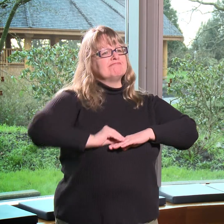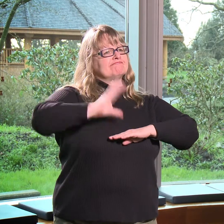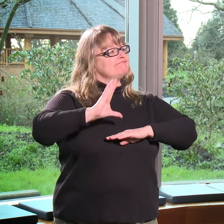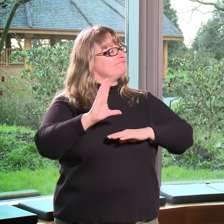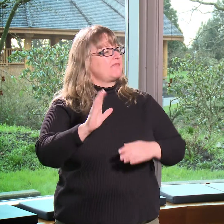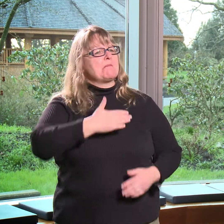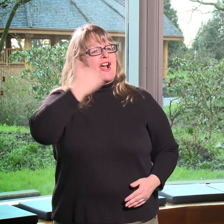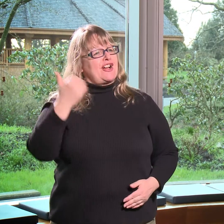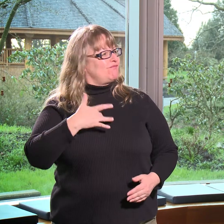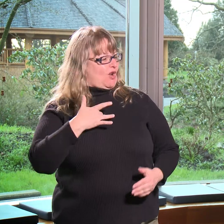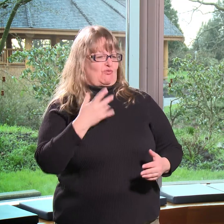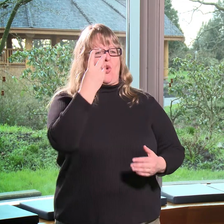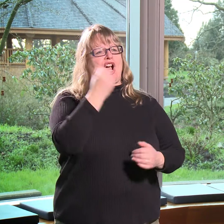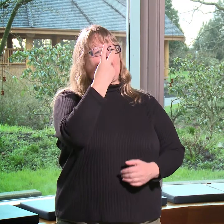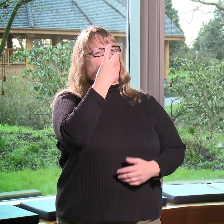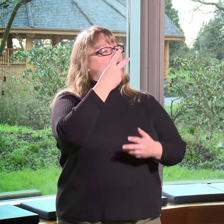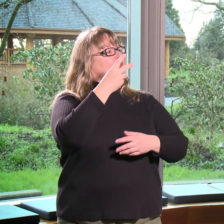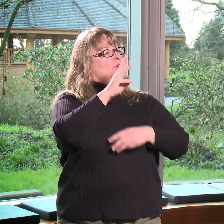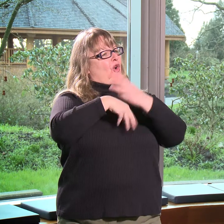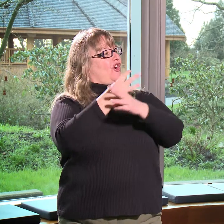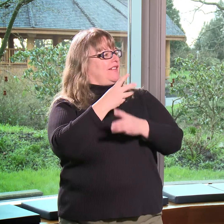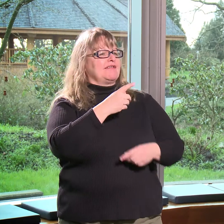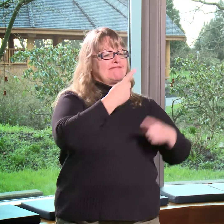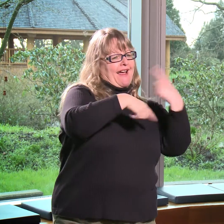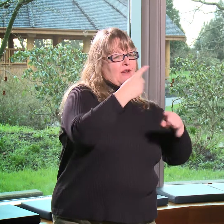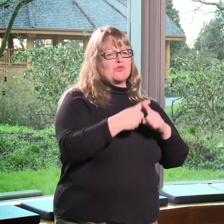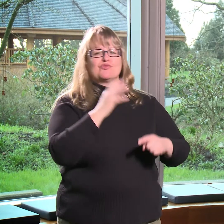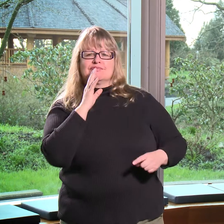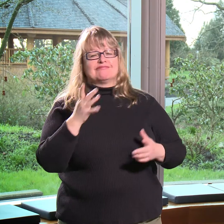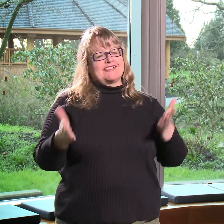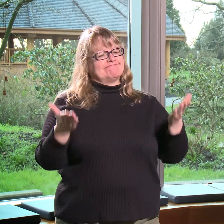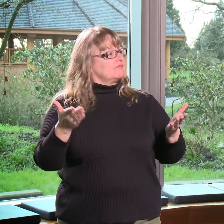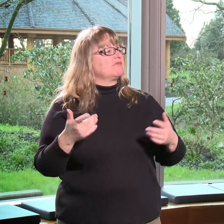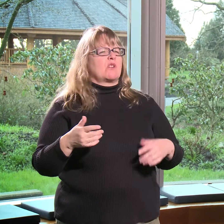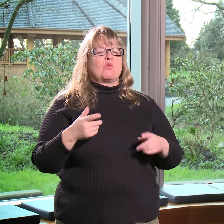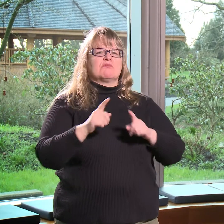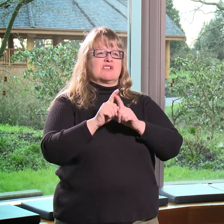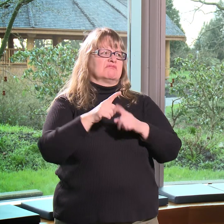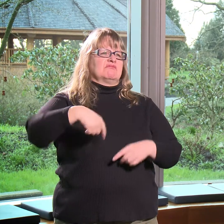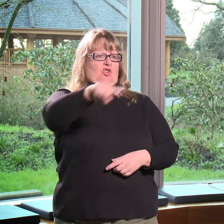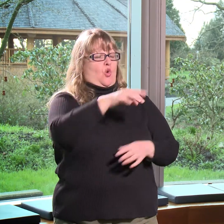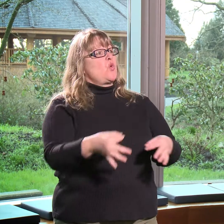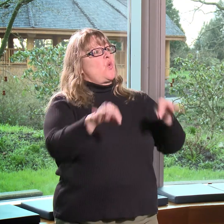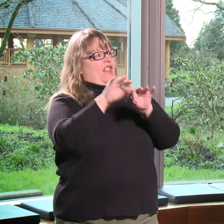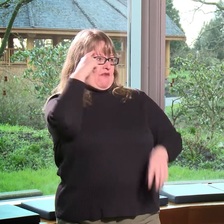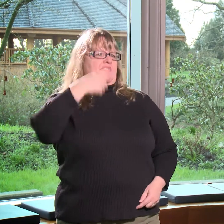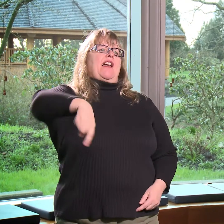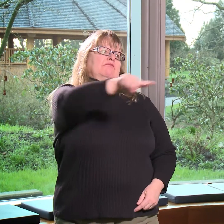world and the hearing world. And, you know, I've seen a lot of students, you know, get a lot of self-esteem out of being able to interact with both